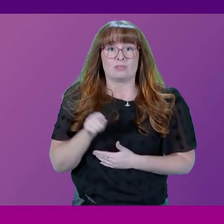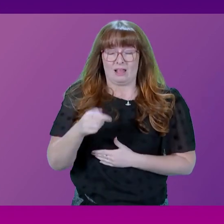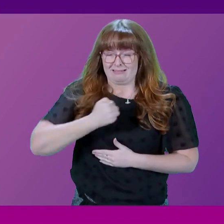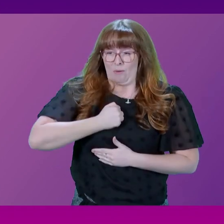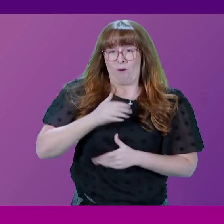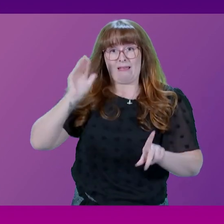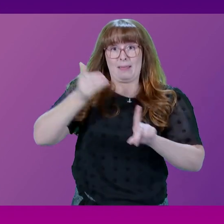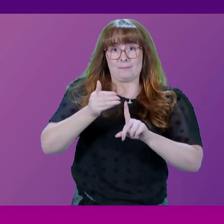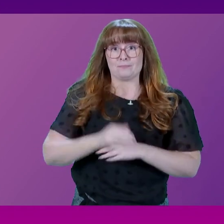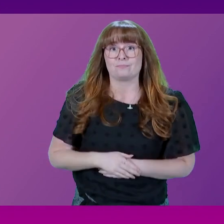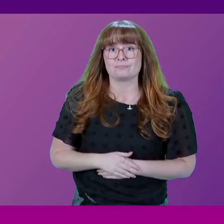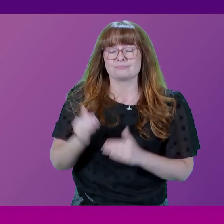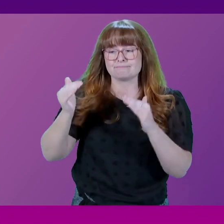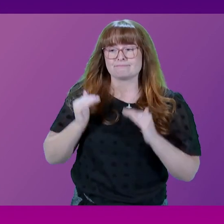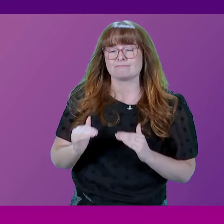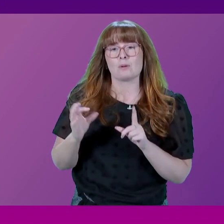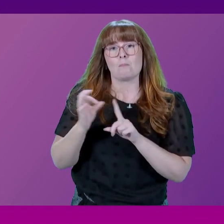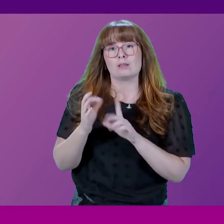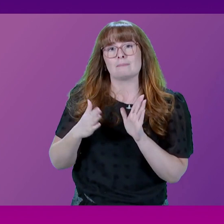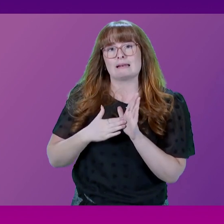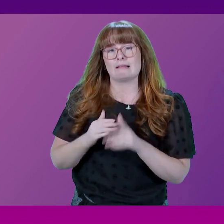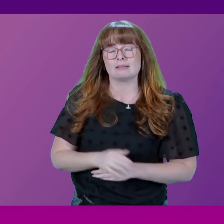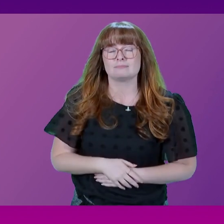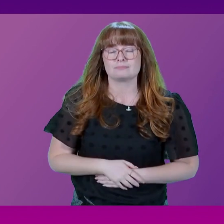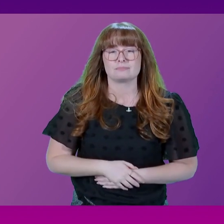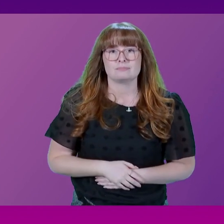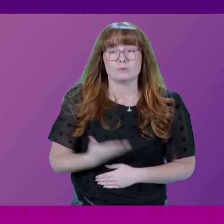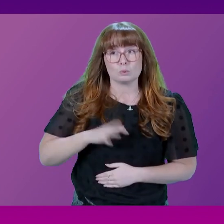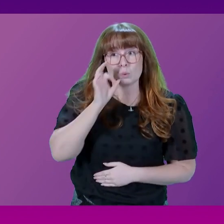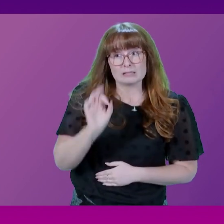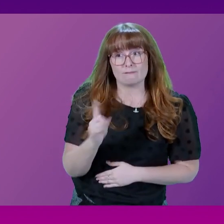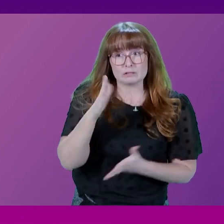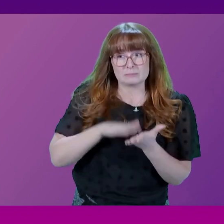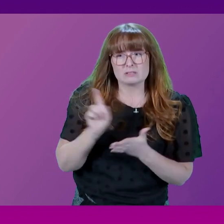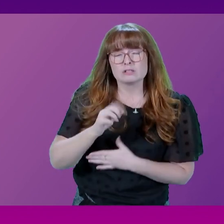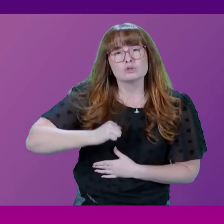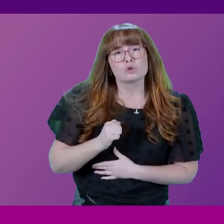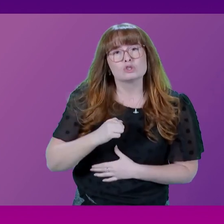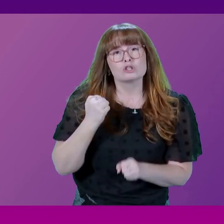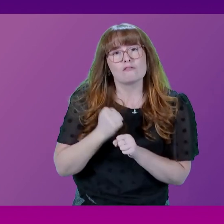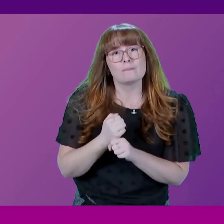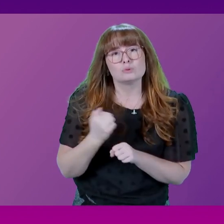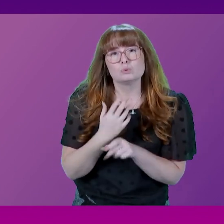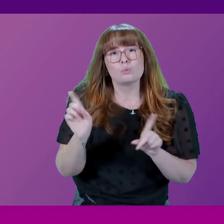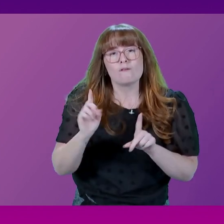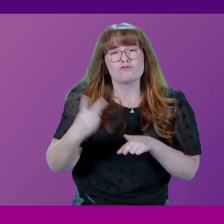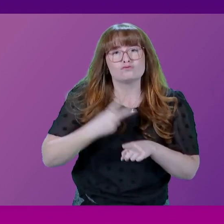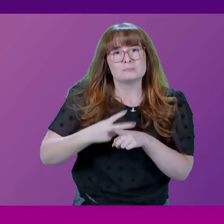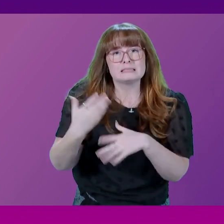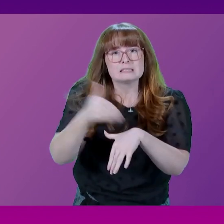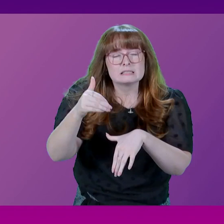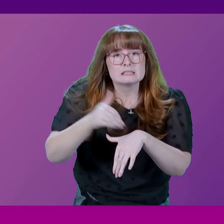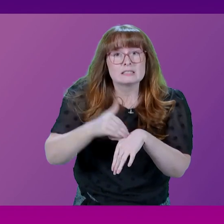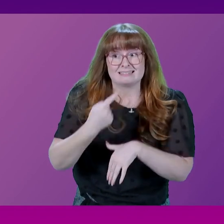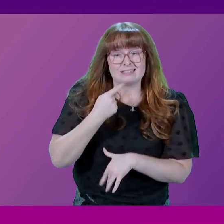Question number six, Pauline McNeill. To ask the First Minister what the Scottish Government is doing to tackle repeat offending in the light of a recent